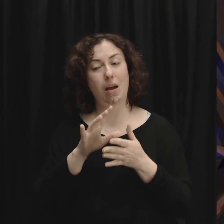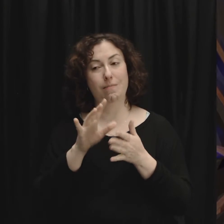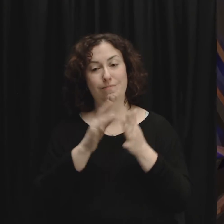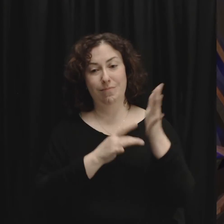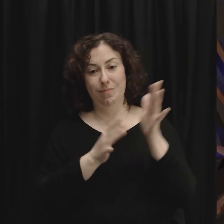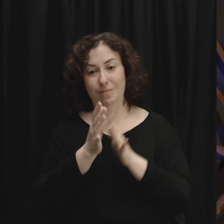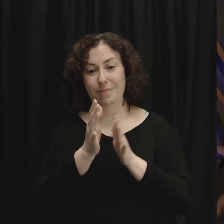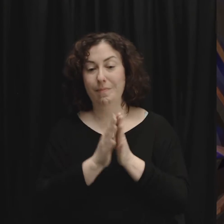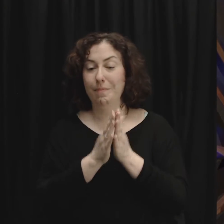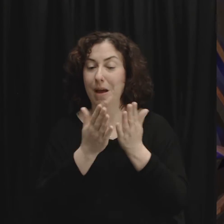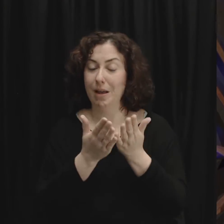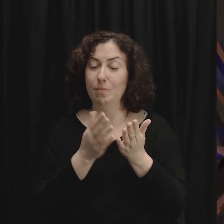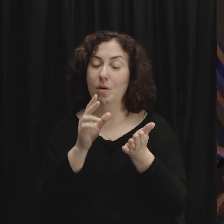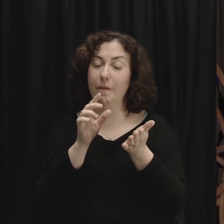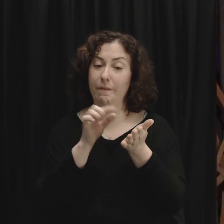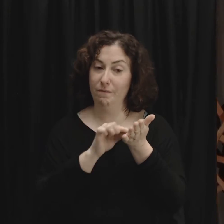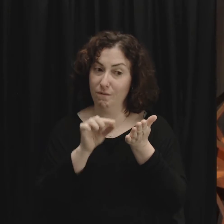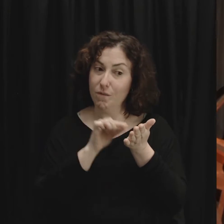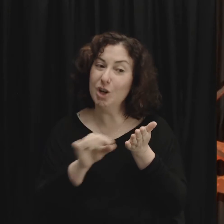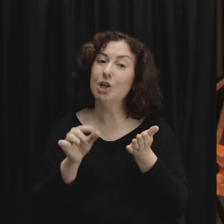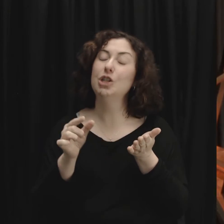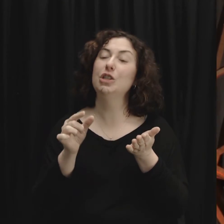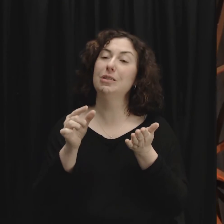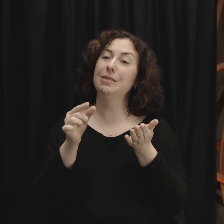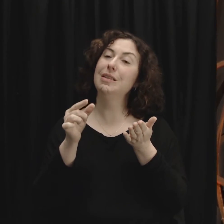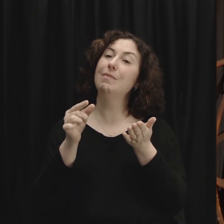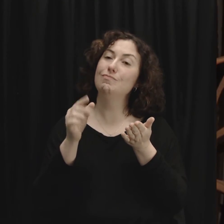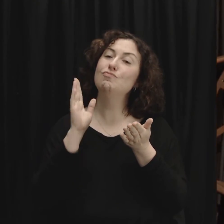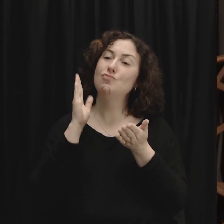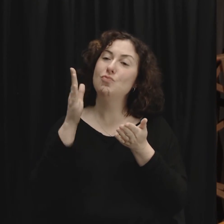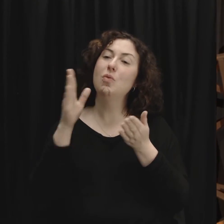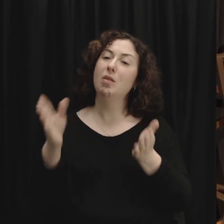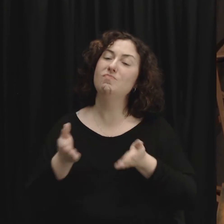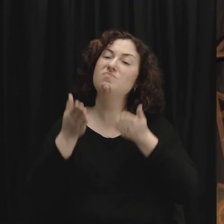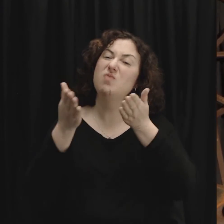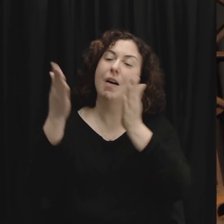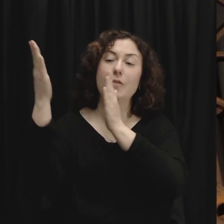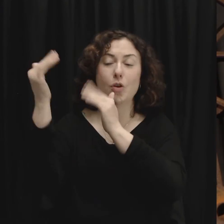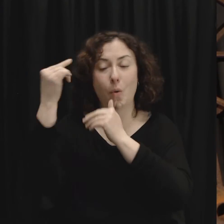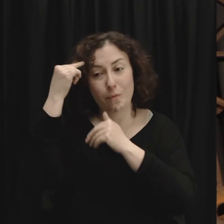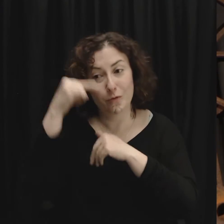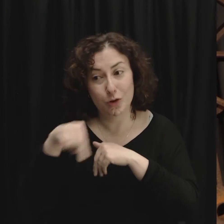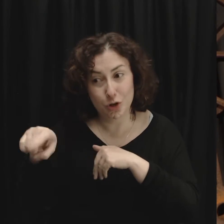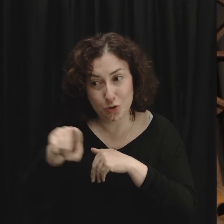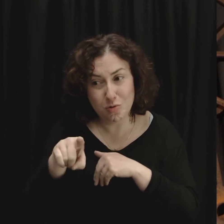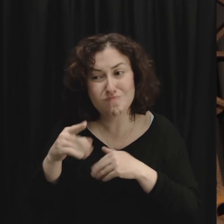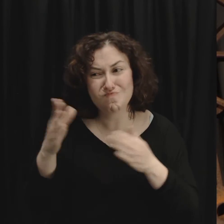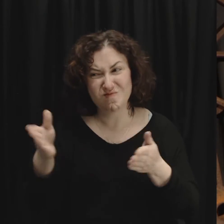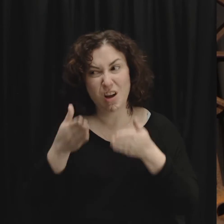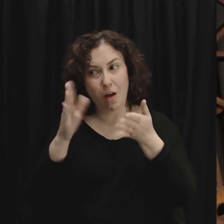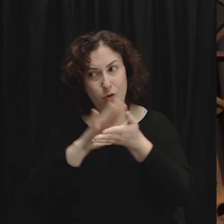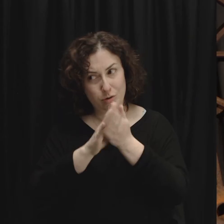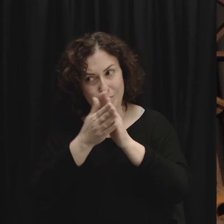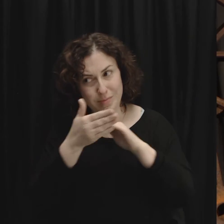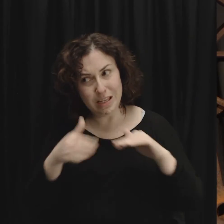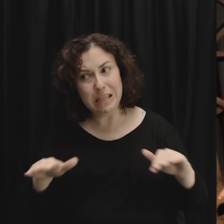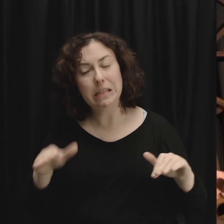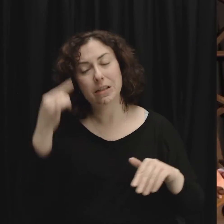a ton of hope into this but you're going to see the word peace right in there okay romans 12 18 anytime i'm dealing with people in relationships